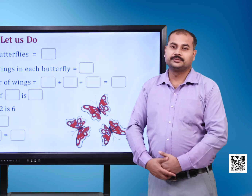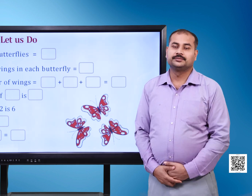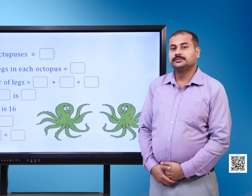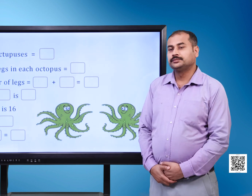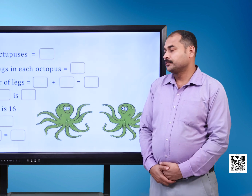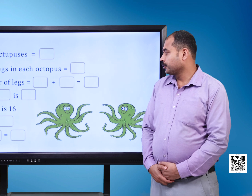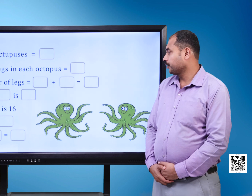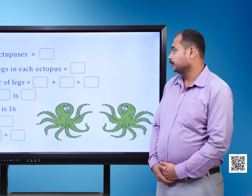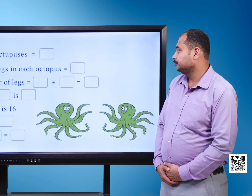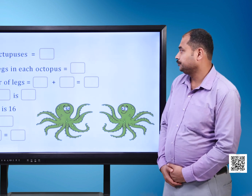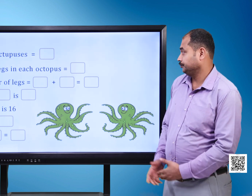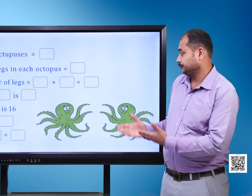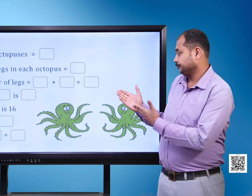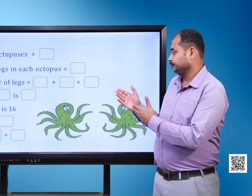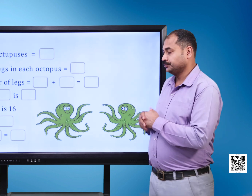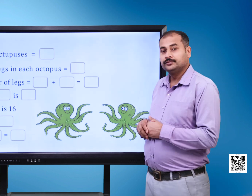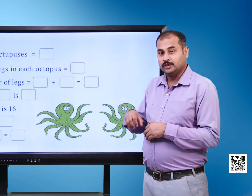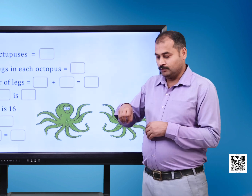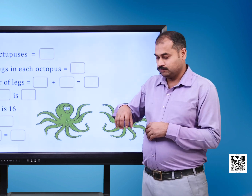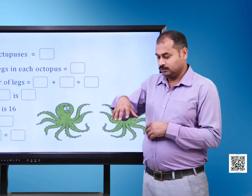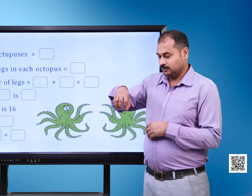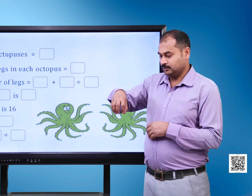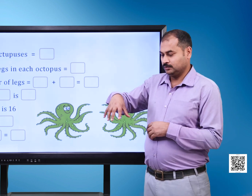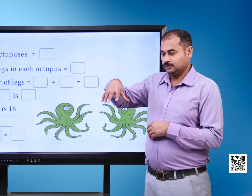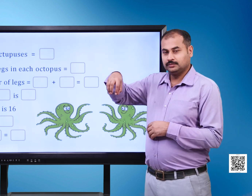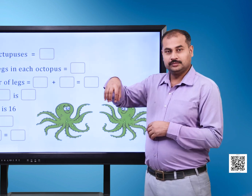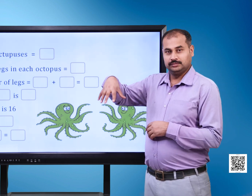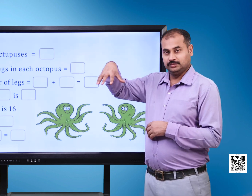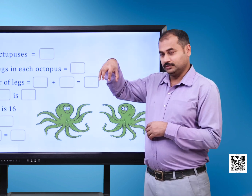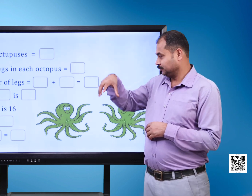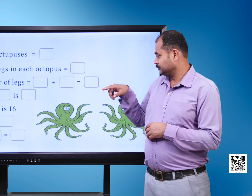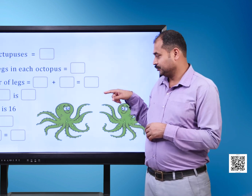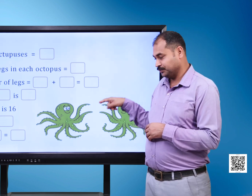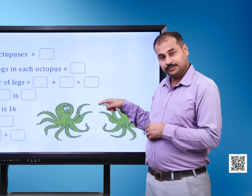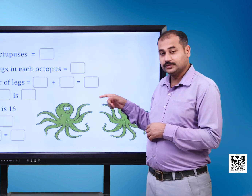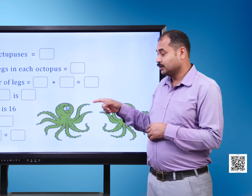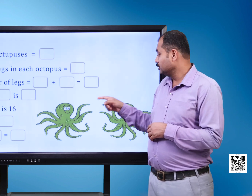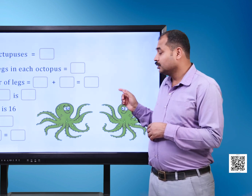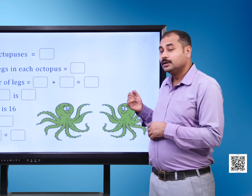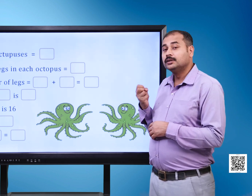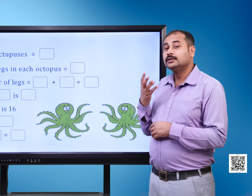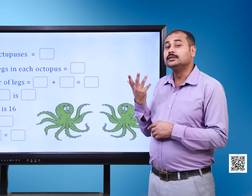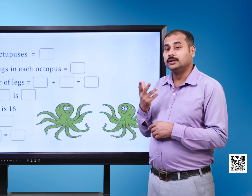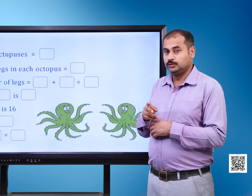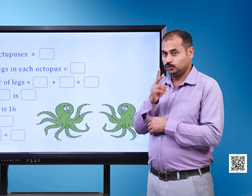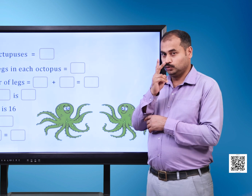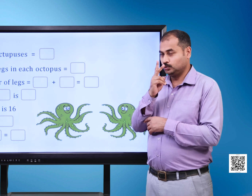Now we have an image of octopuses Number of octopuses Number equal to blank